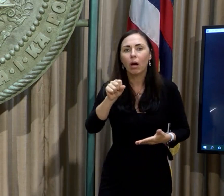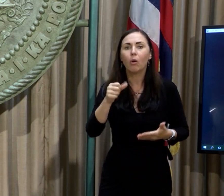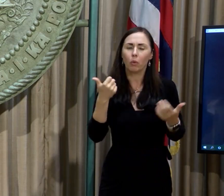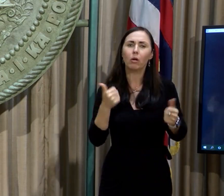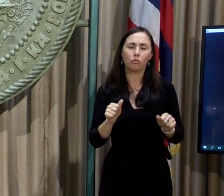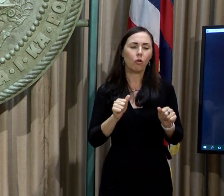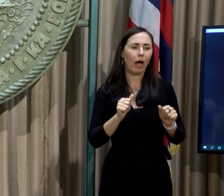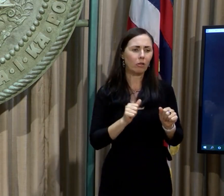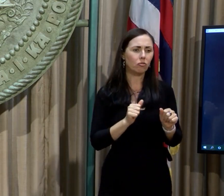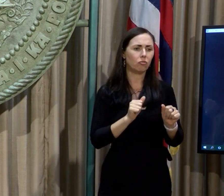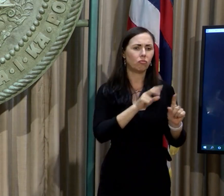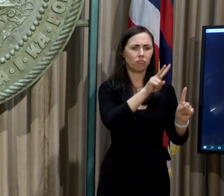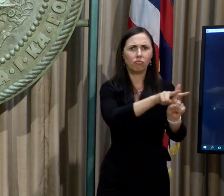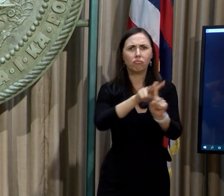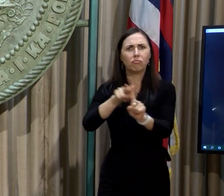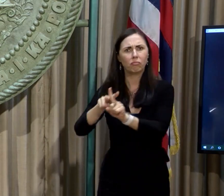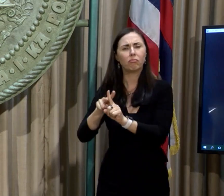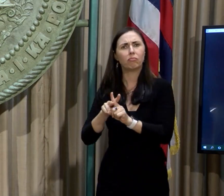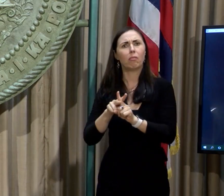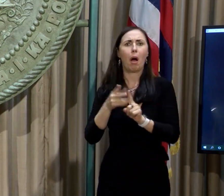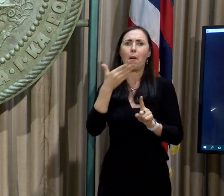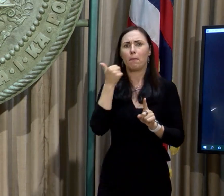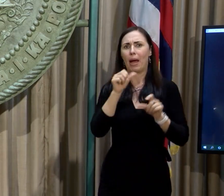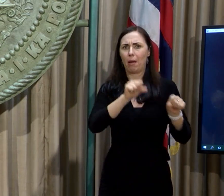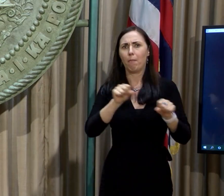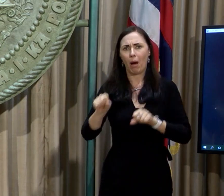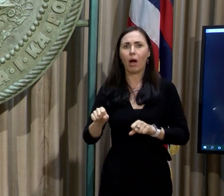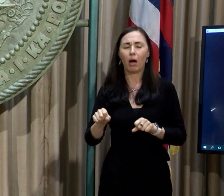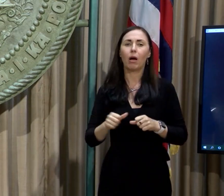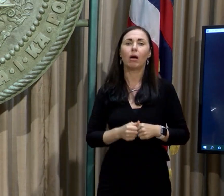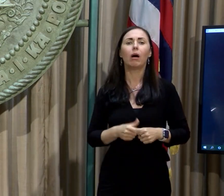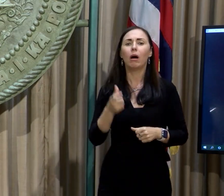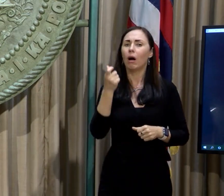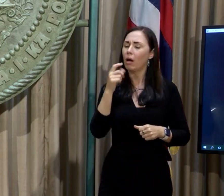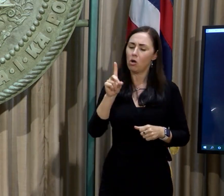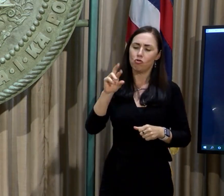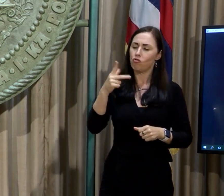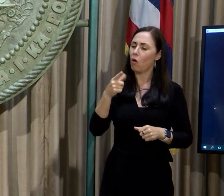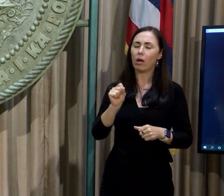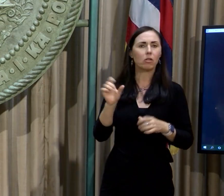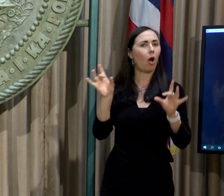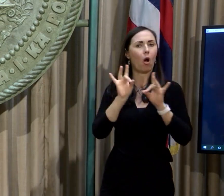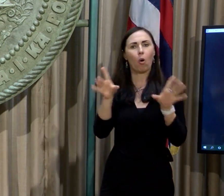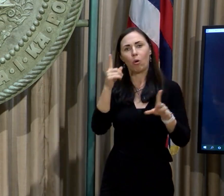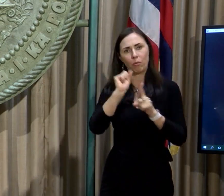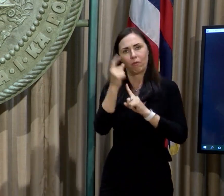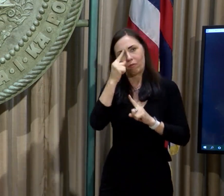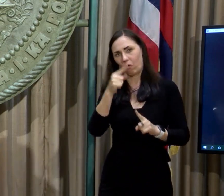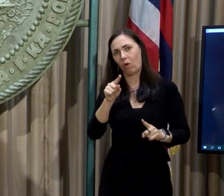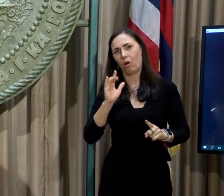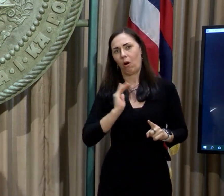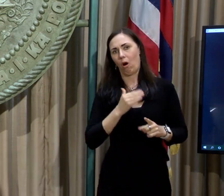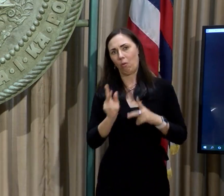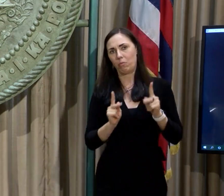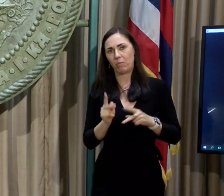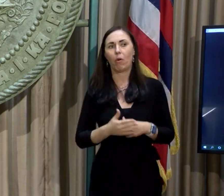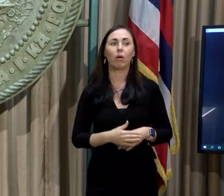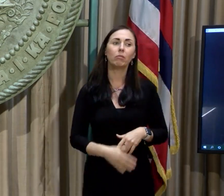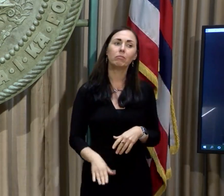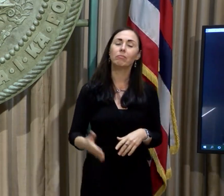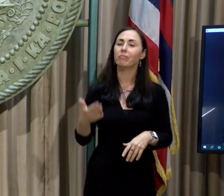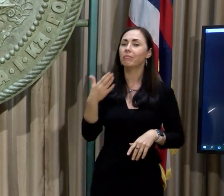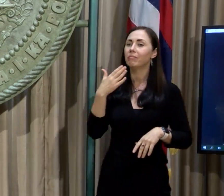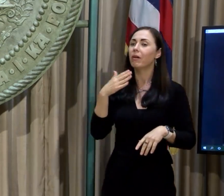to put it to the highest and best use against a very insidious enemy of our people. Thank you, Mayor. Okay. Manolo?